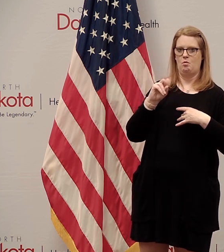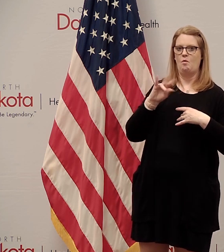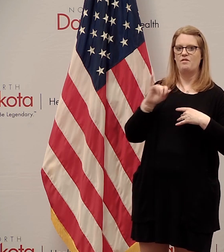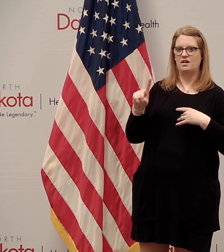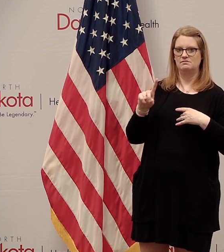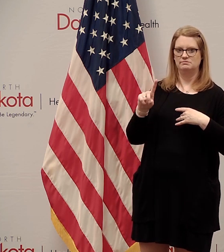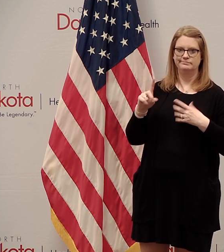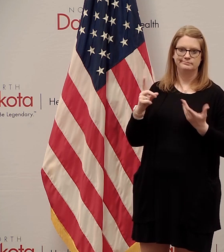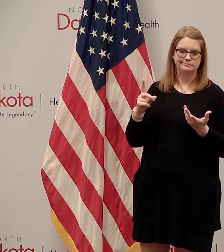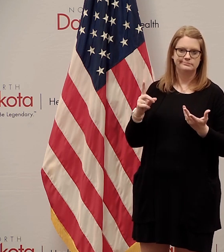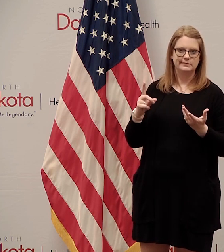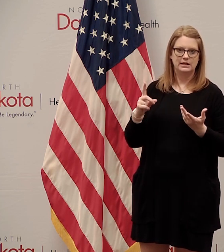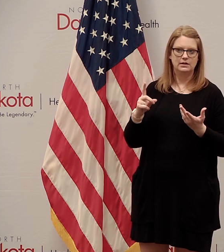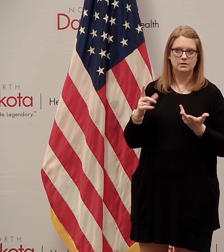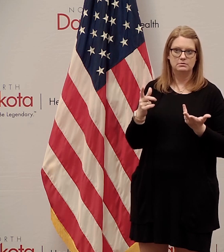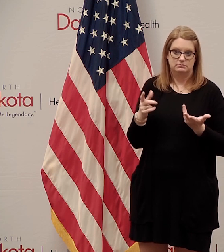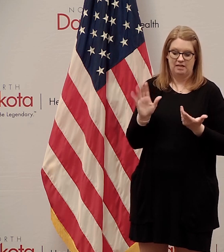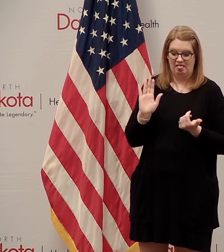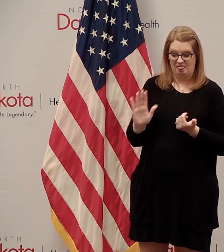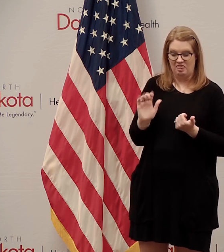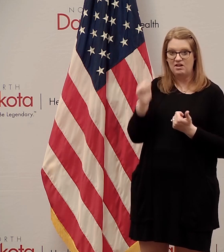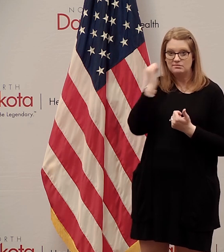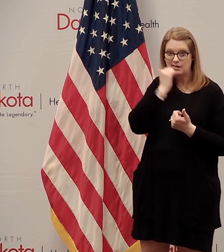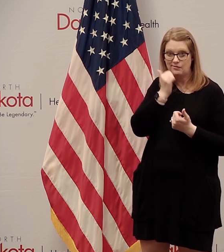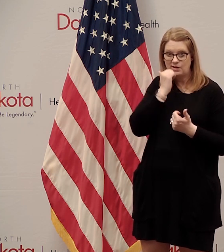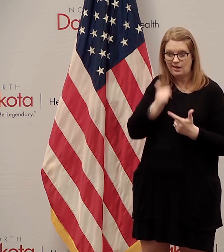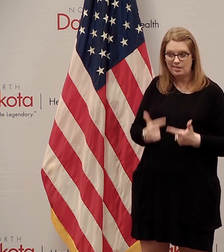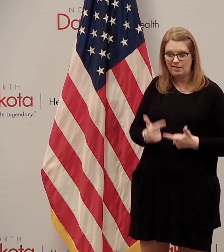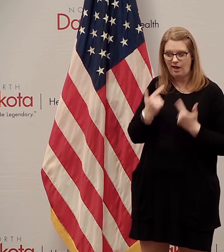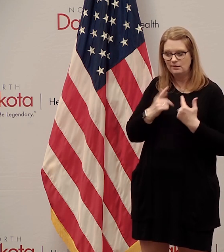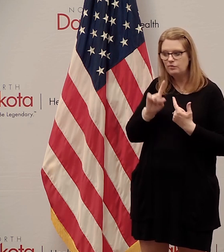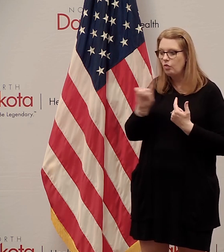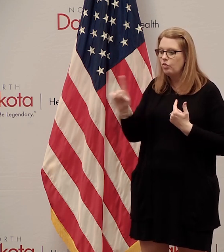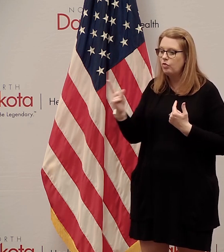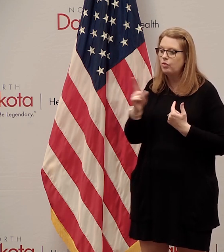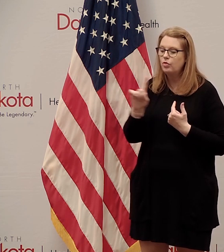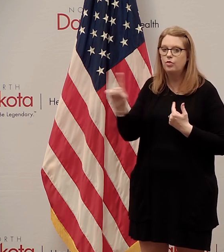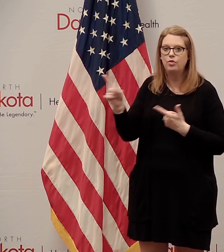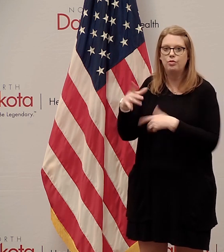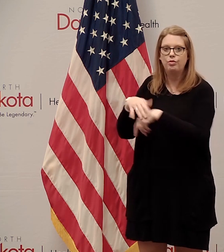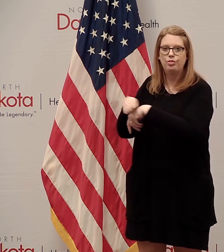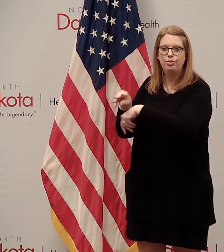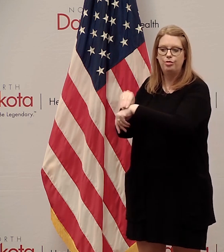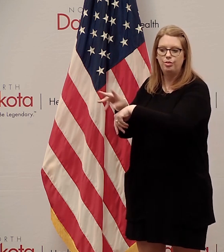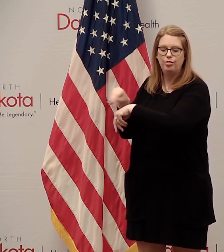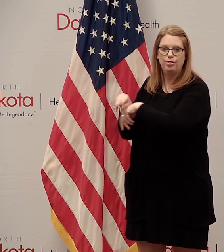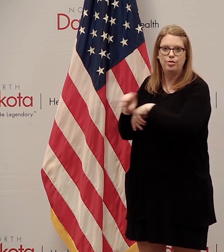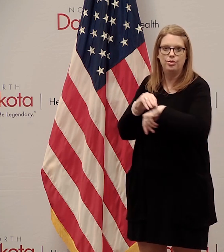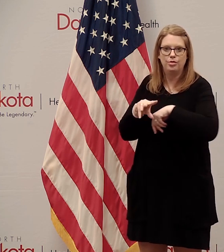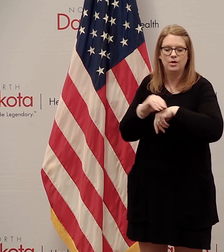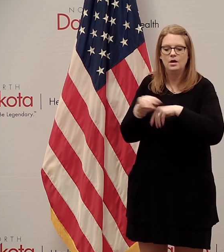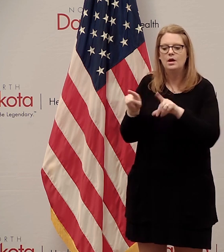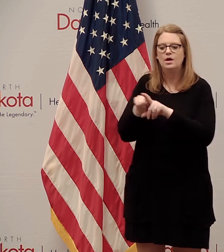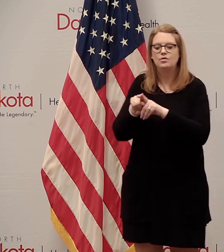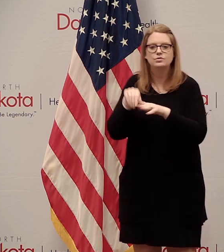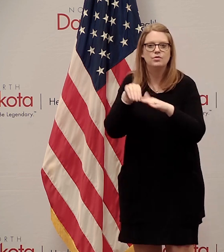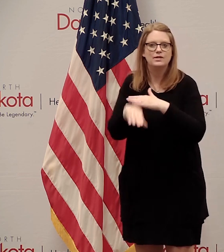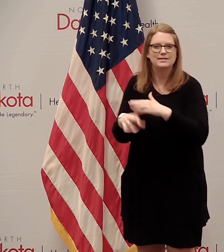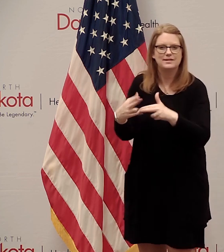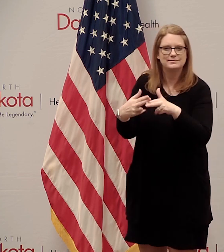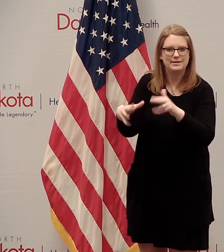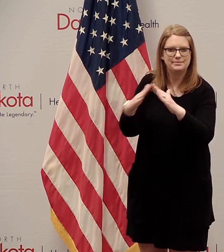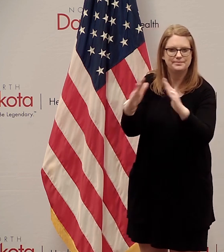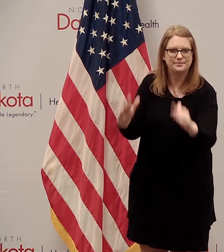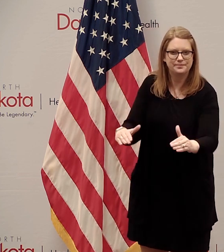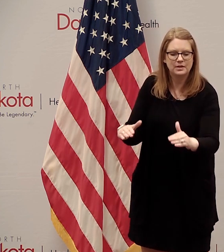daily living, and also by going into those congregate settings. So over the past few